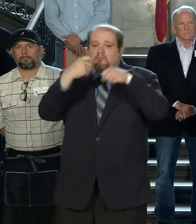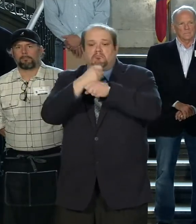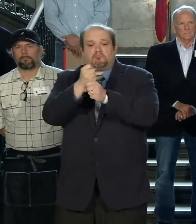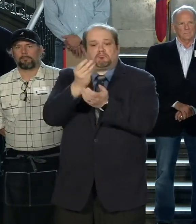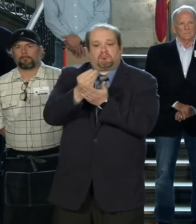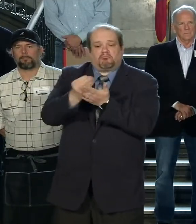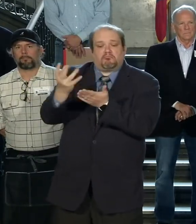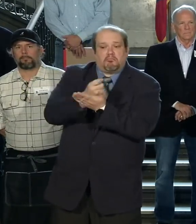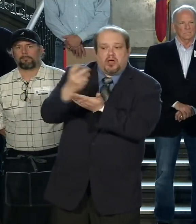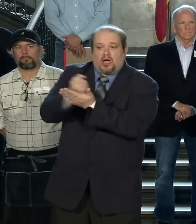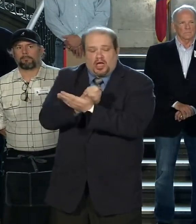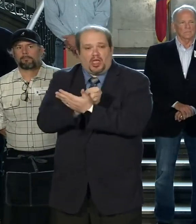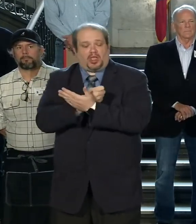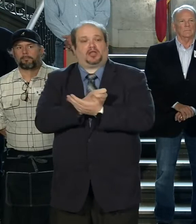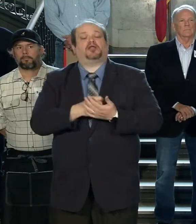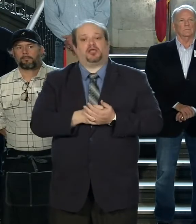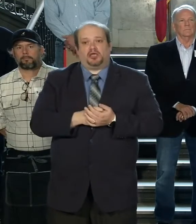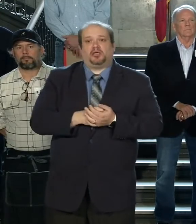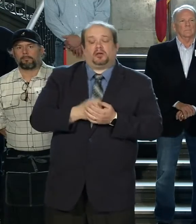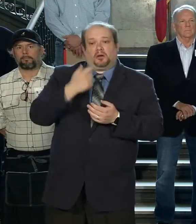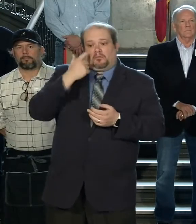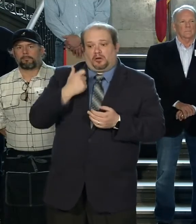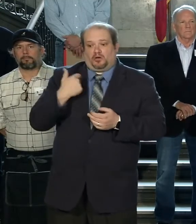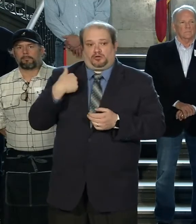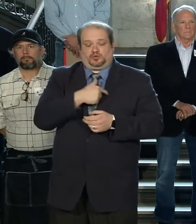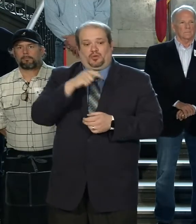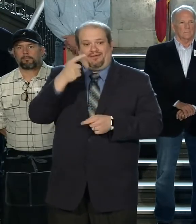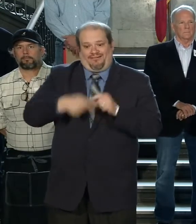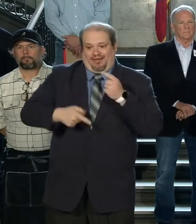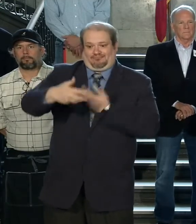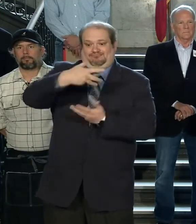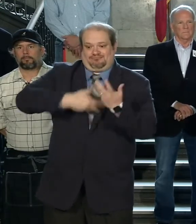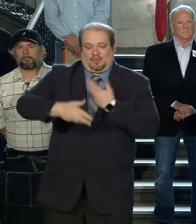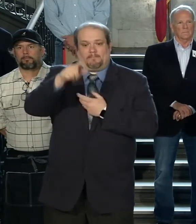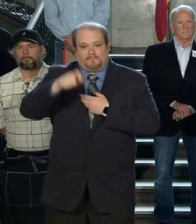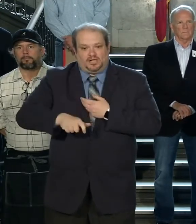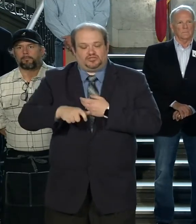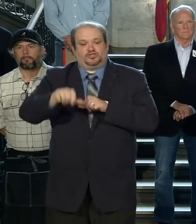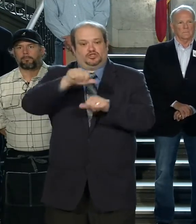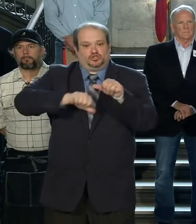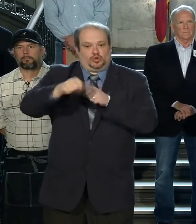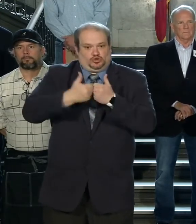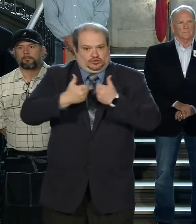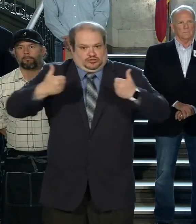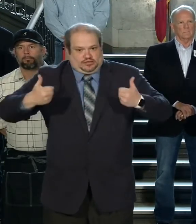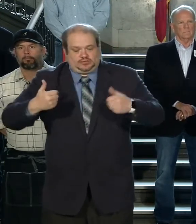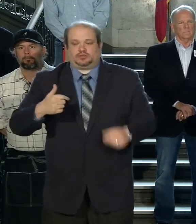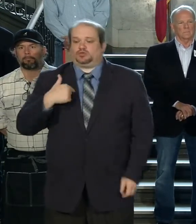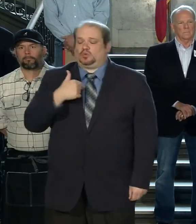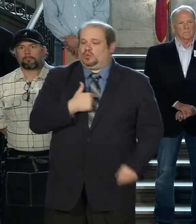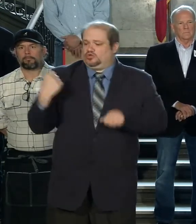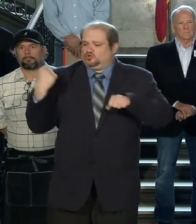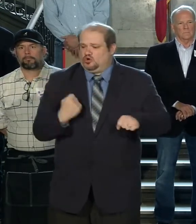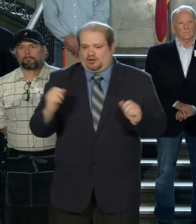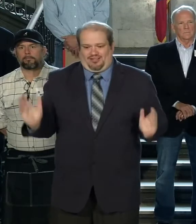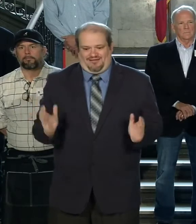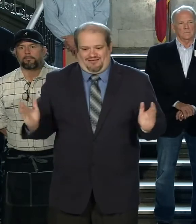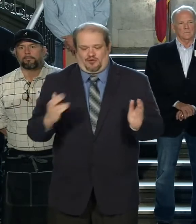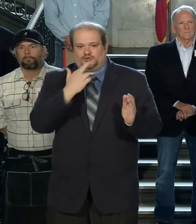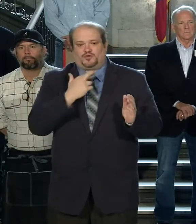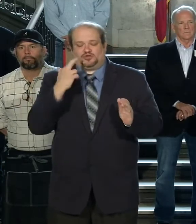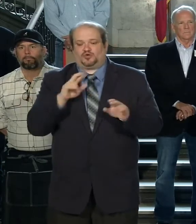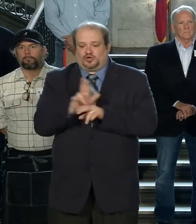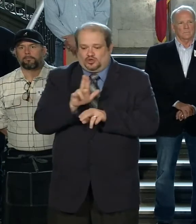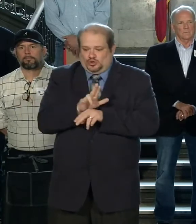revenue lost due to social distancing. We strongly encourage our restaurants to use their